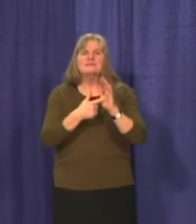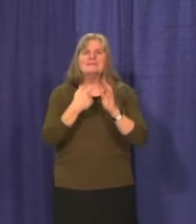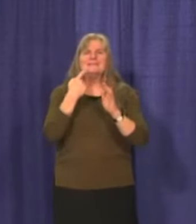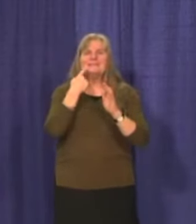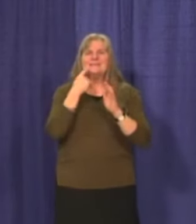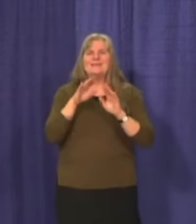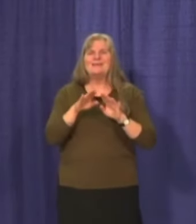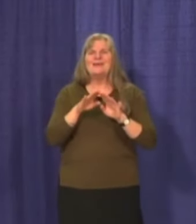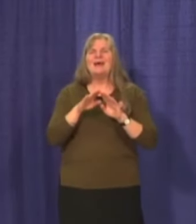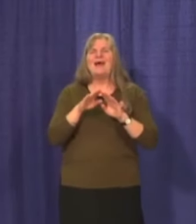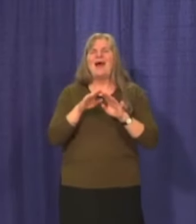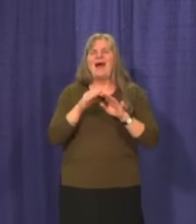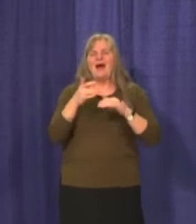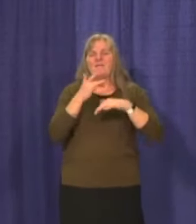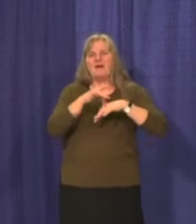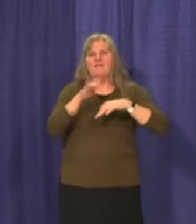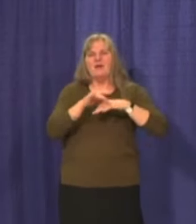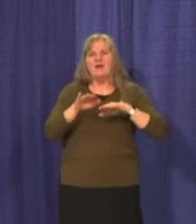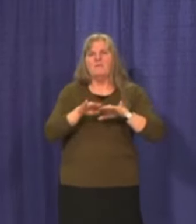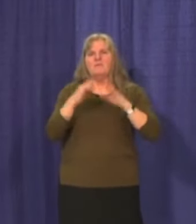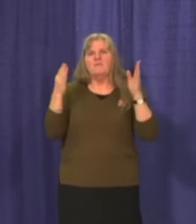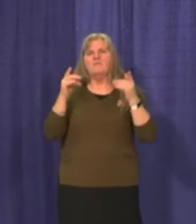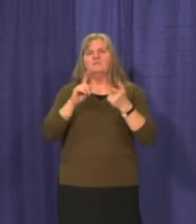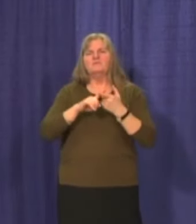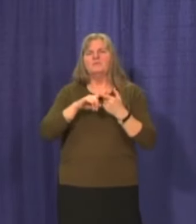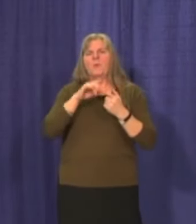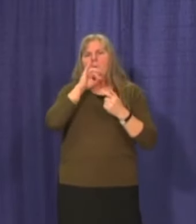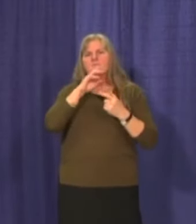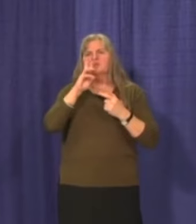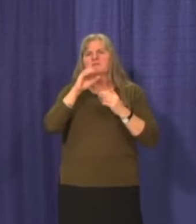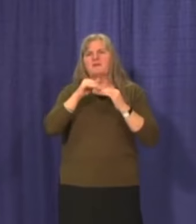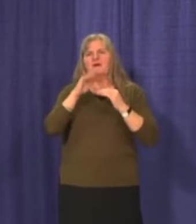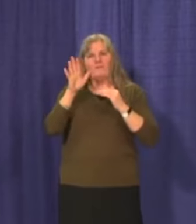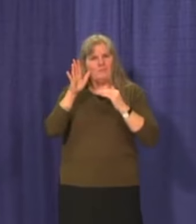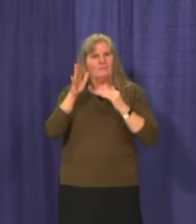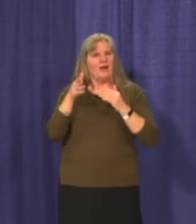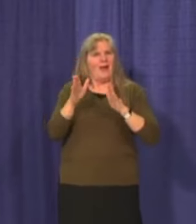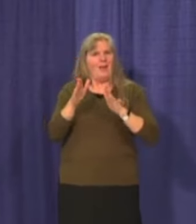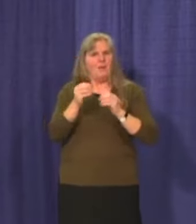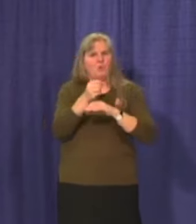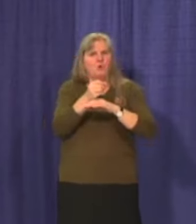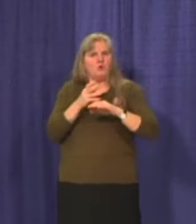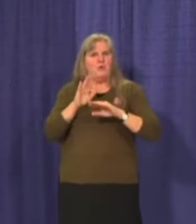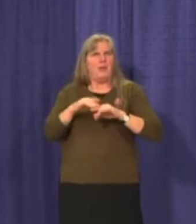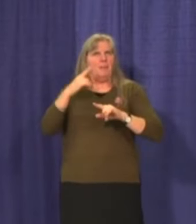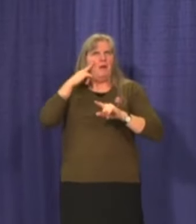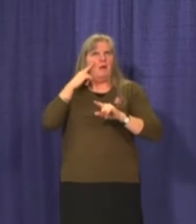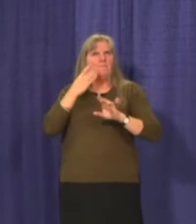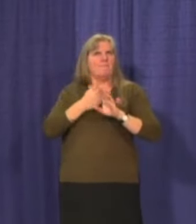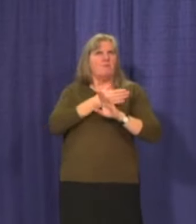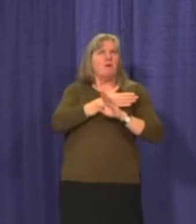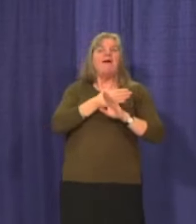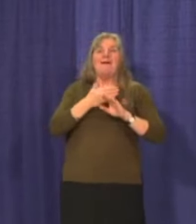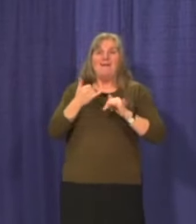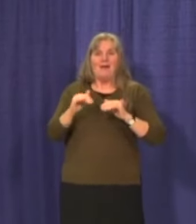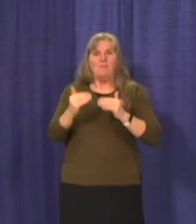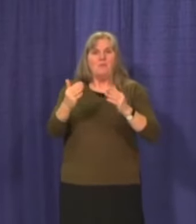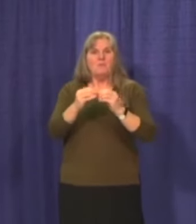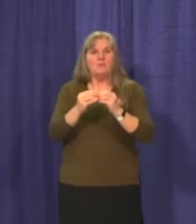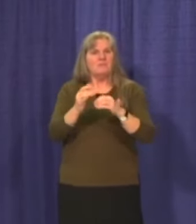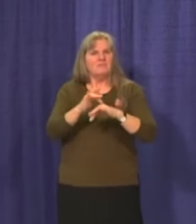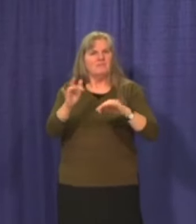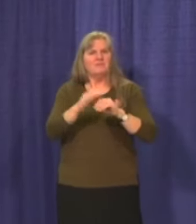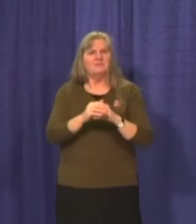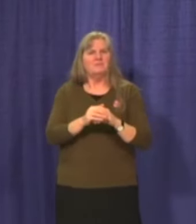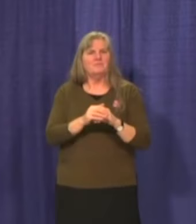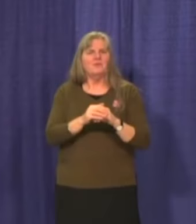those over 65 in Whitehorse is is is just such an example. The supply of vaccines is